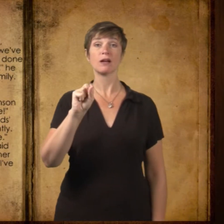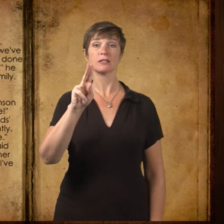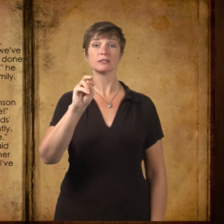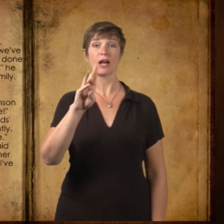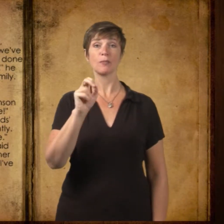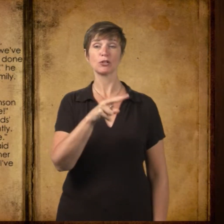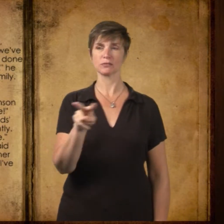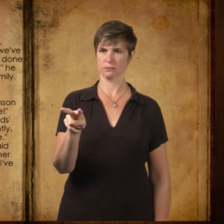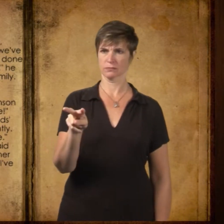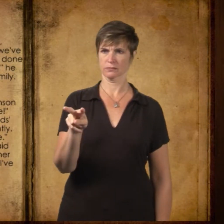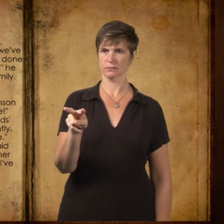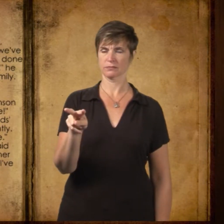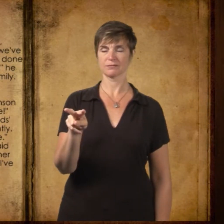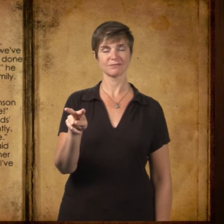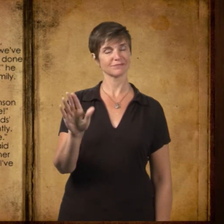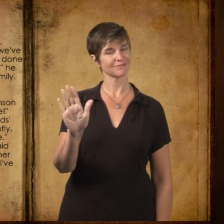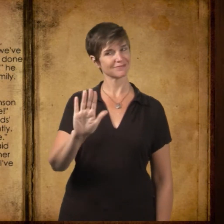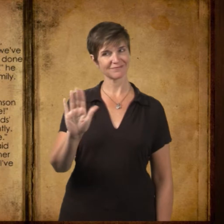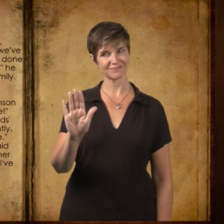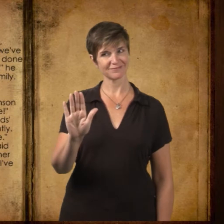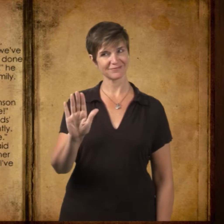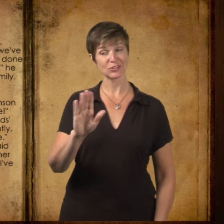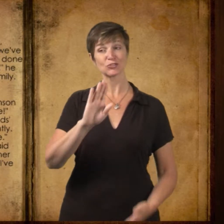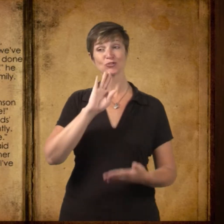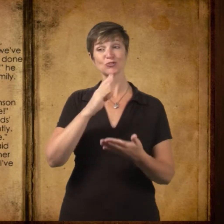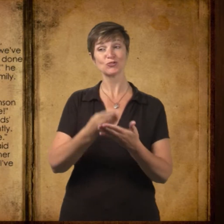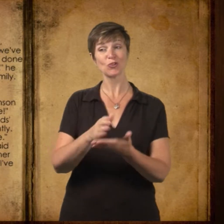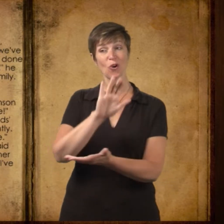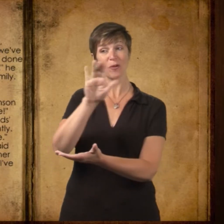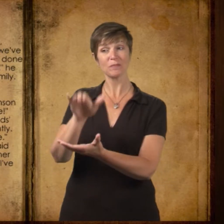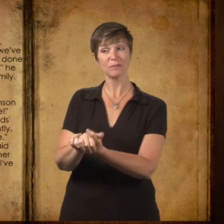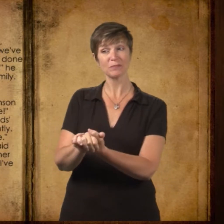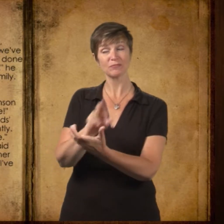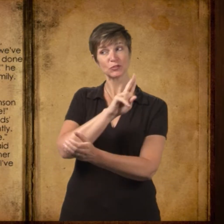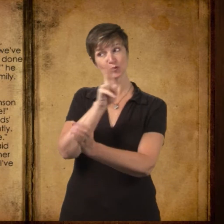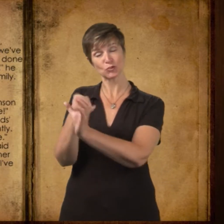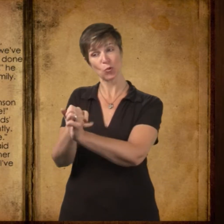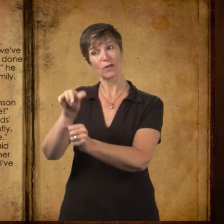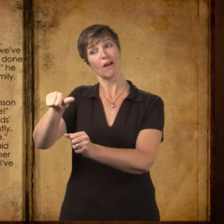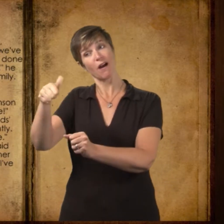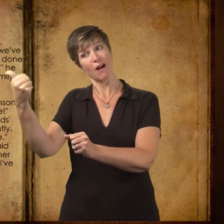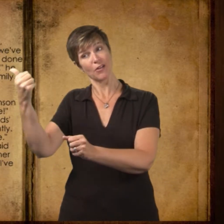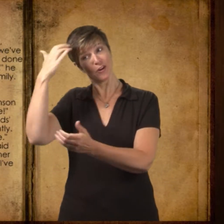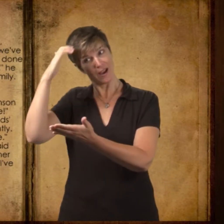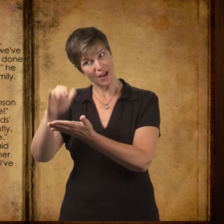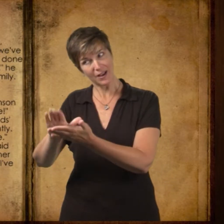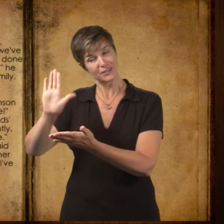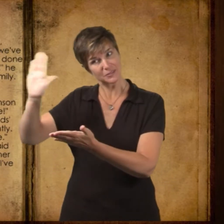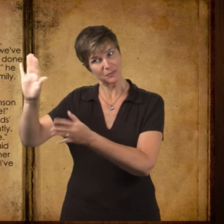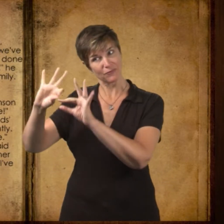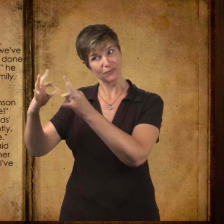Daughters draw with their husbands' families, Tessie, Mr. Summers said gently. You know that as well as anyone else.